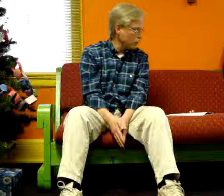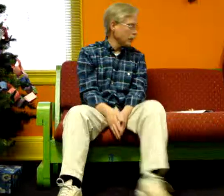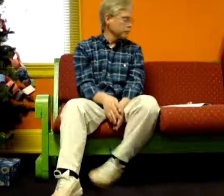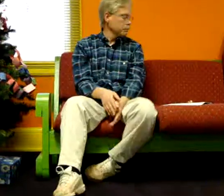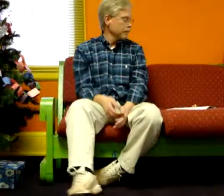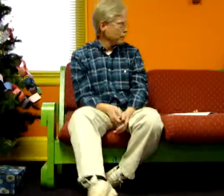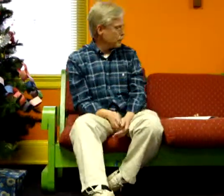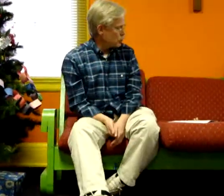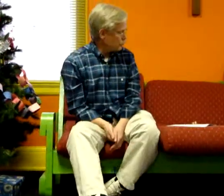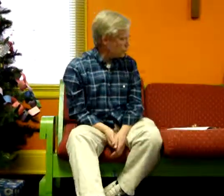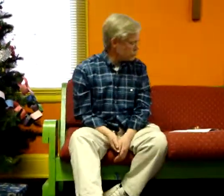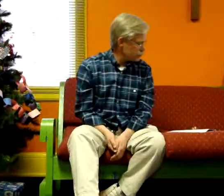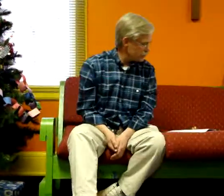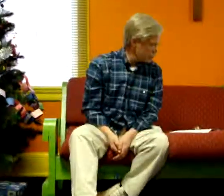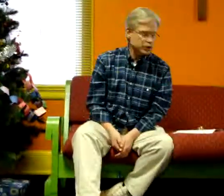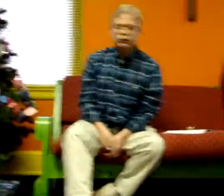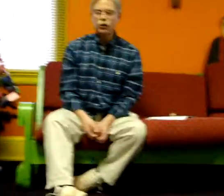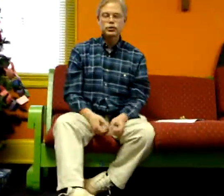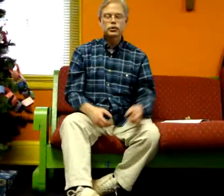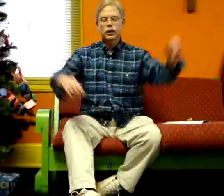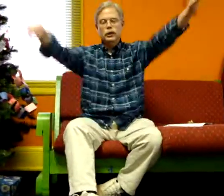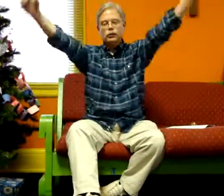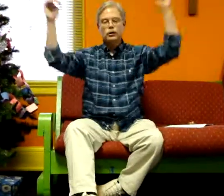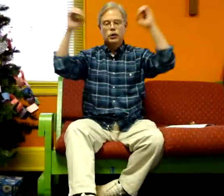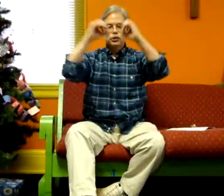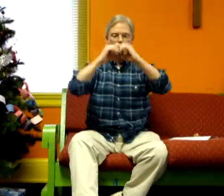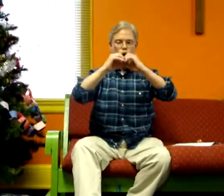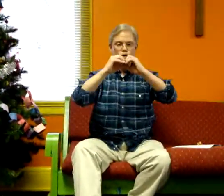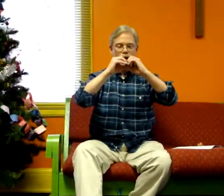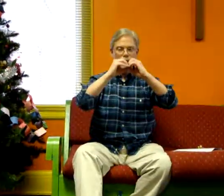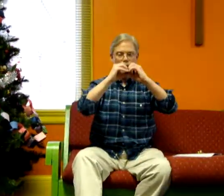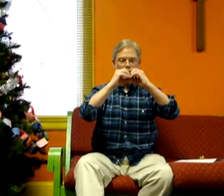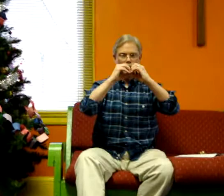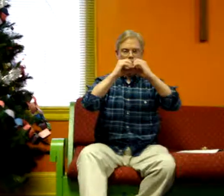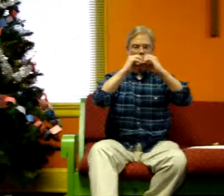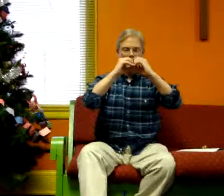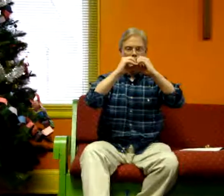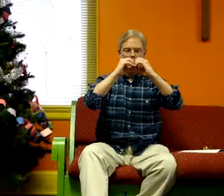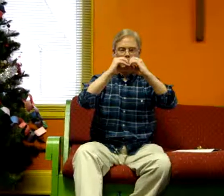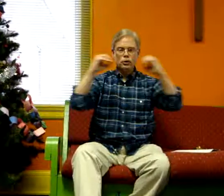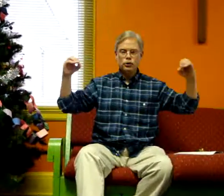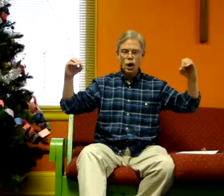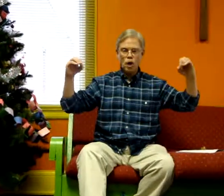Okay, so this is the verse again. So, O's together. No.